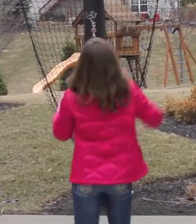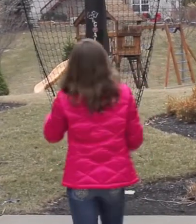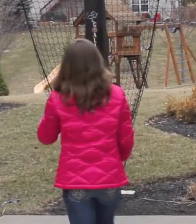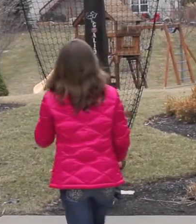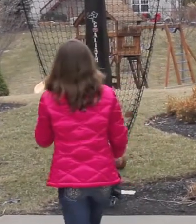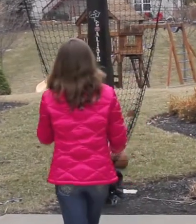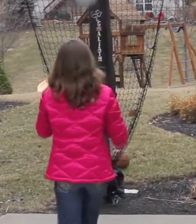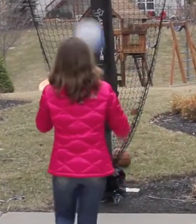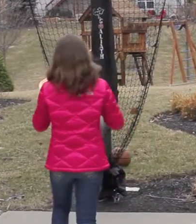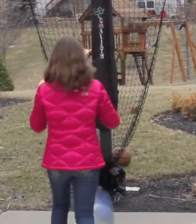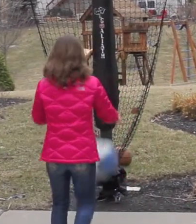Hey, you!